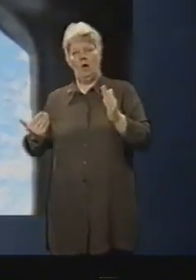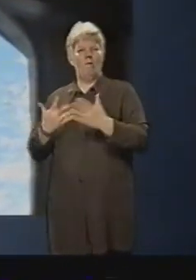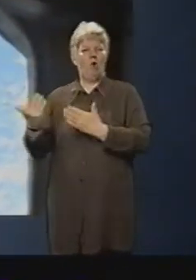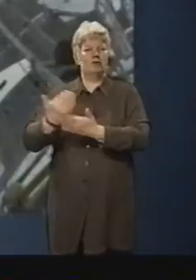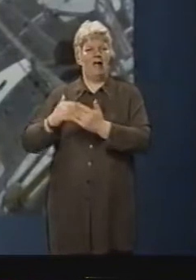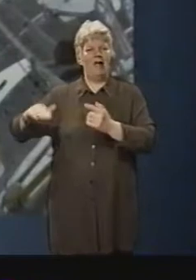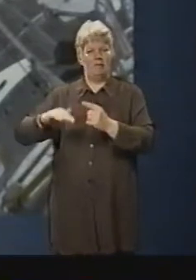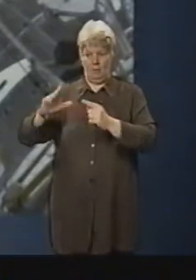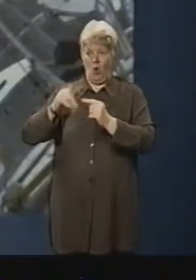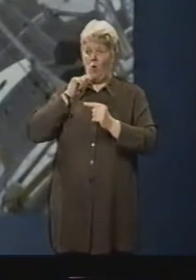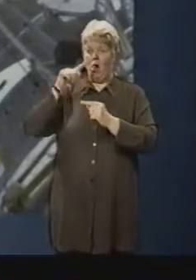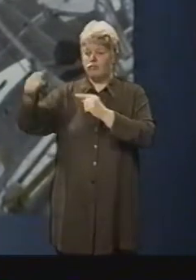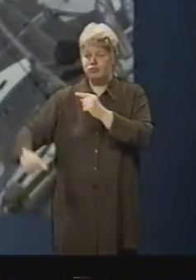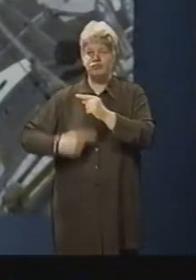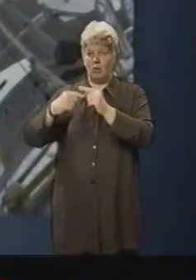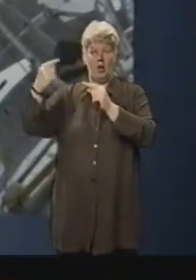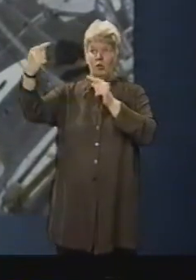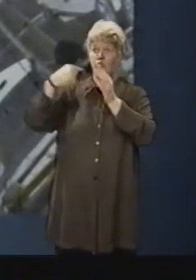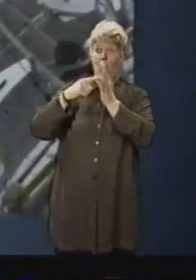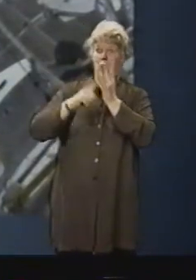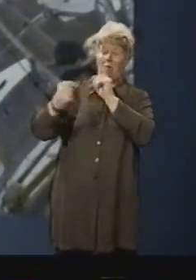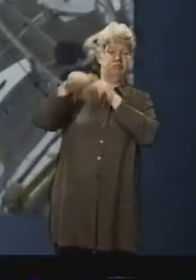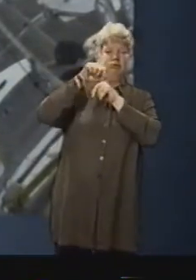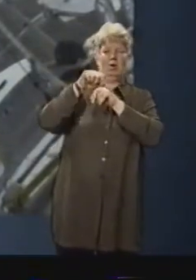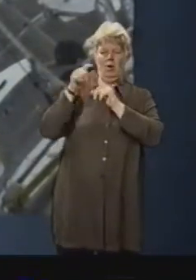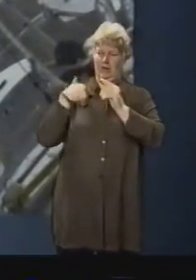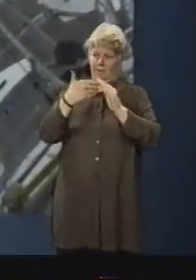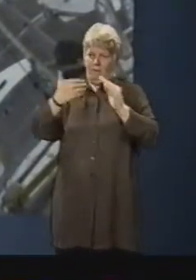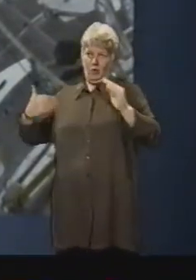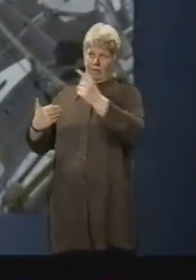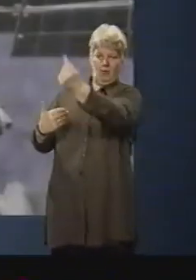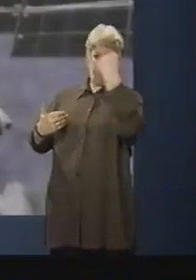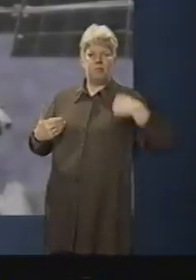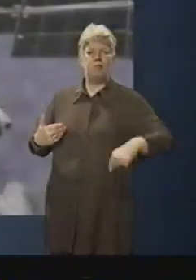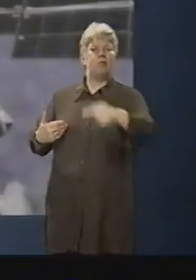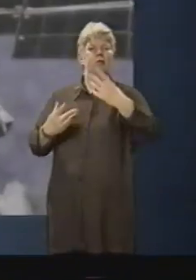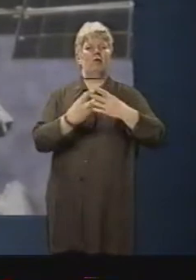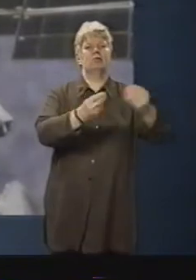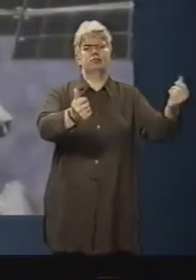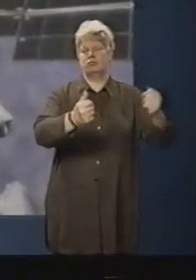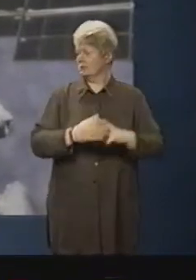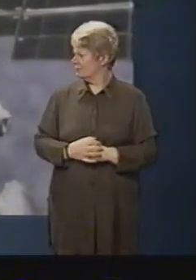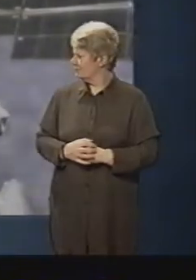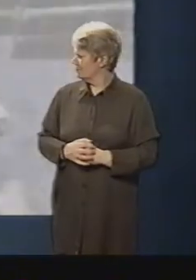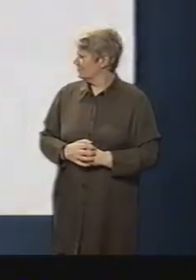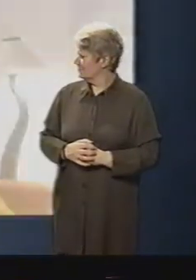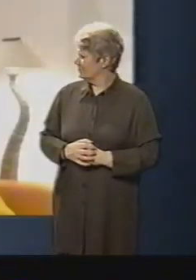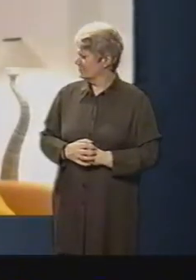away from the stray tool. Quite the day's work for these 21st century pioneers of space colonisation.